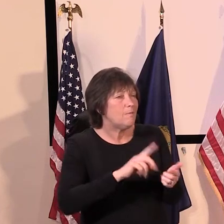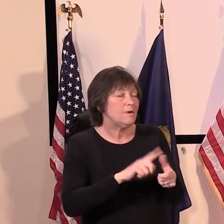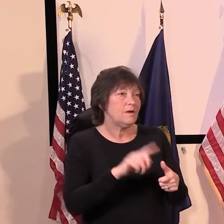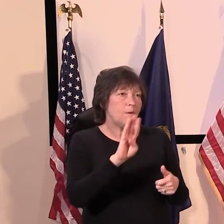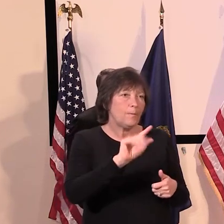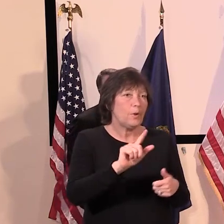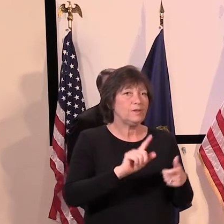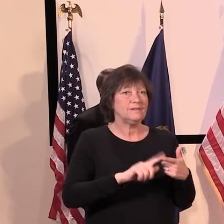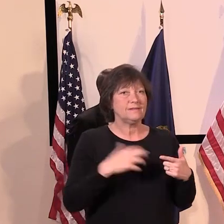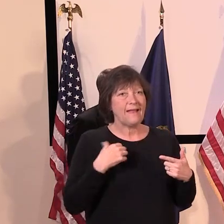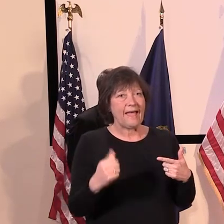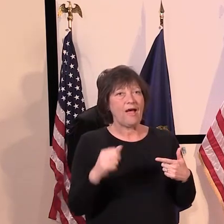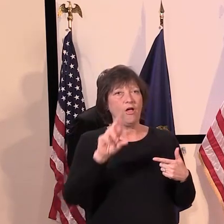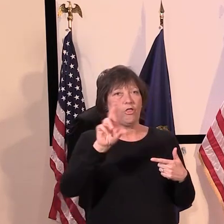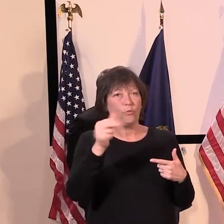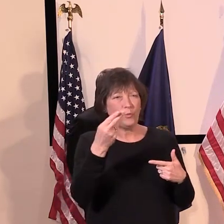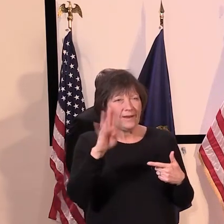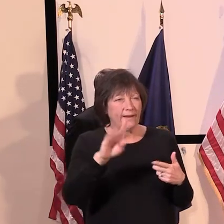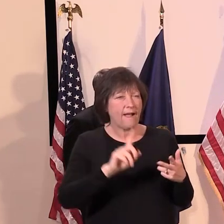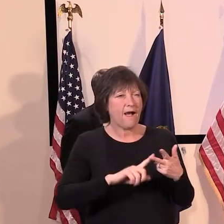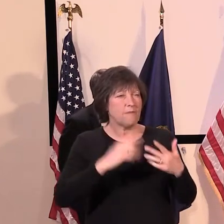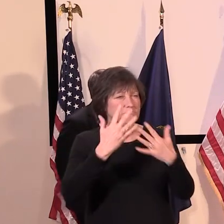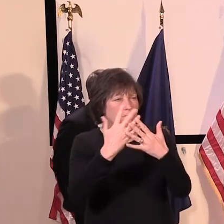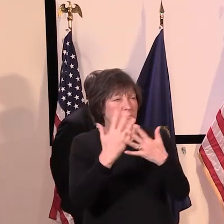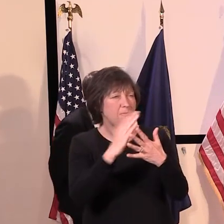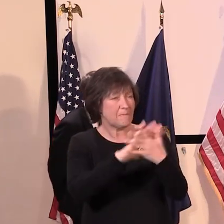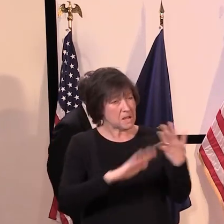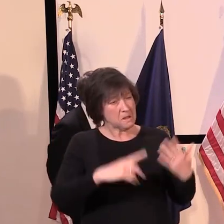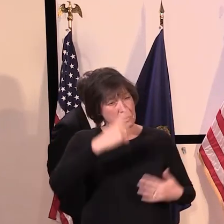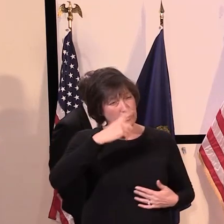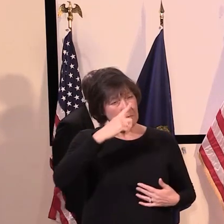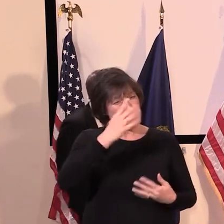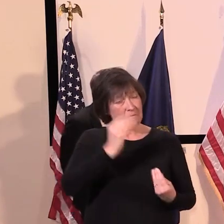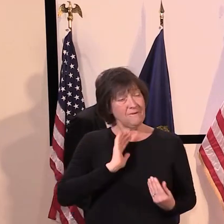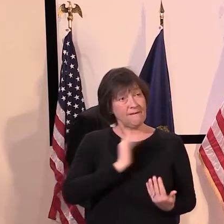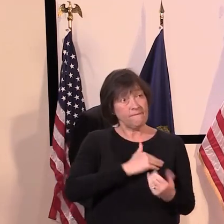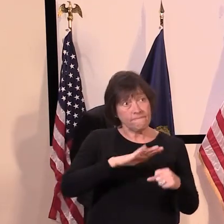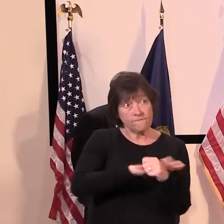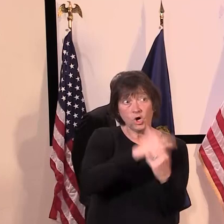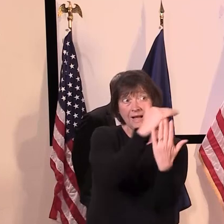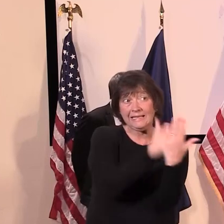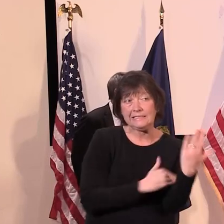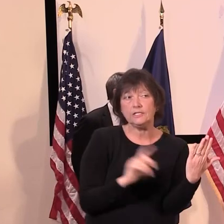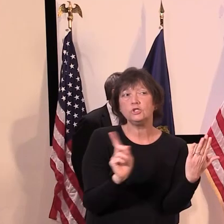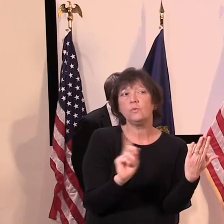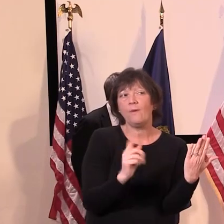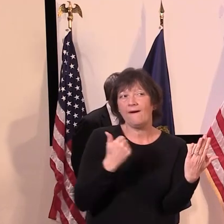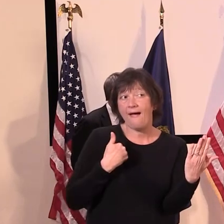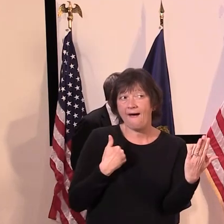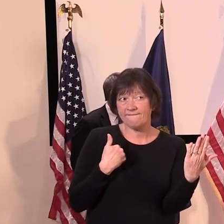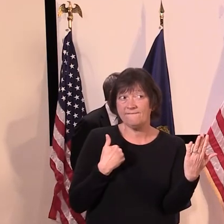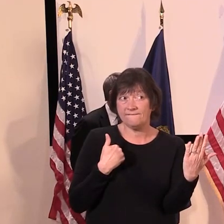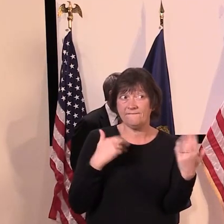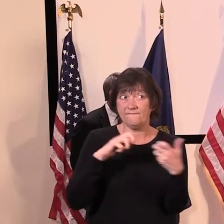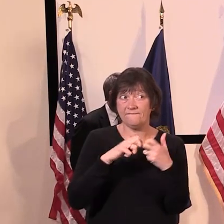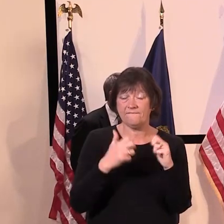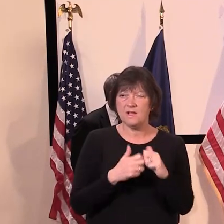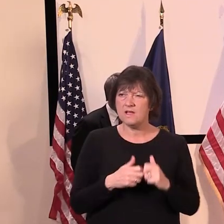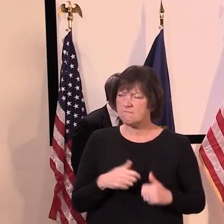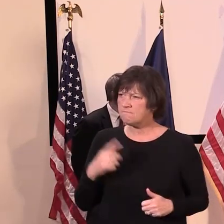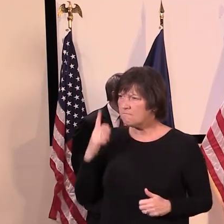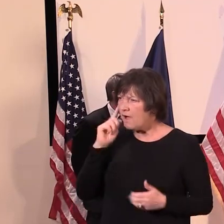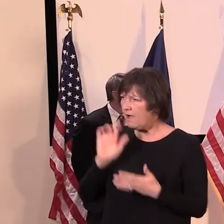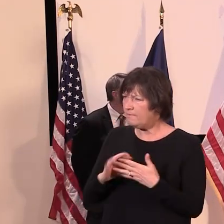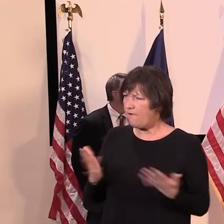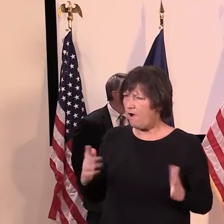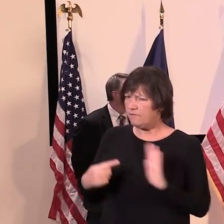Rehab, the Correctional Center, you know, but can we get a complete list of all those facilities? Yes. And I believe we've